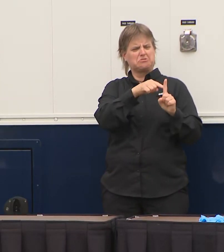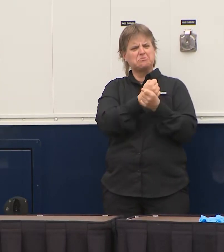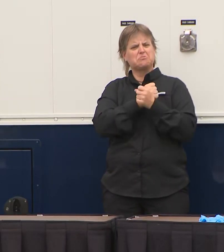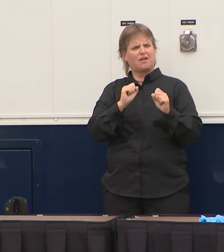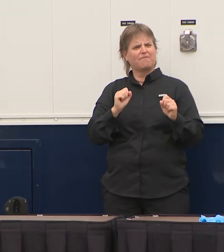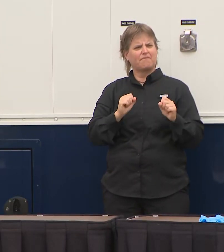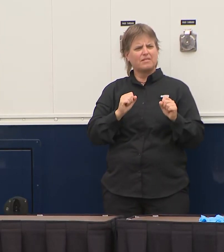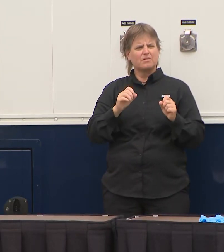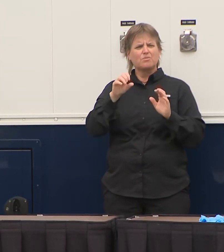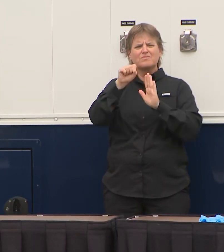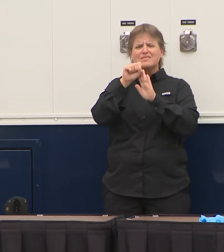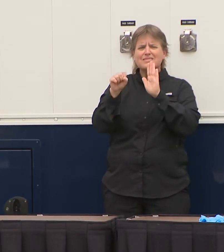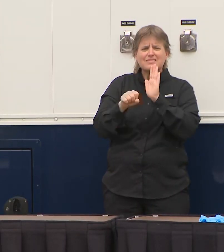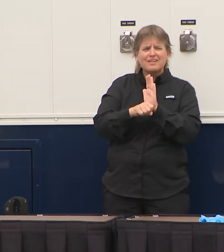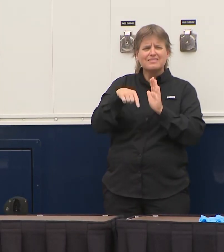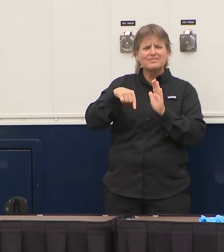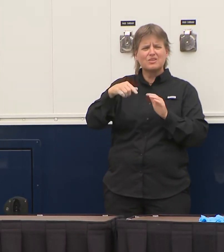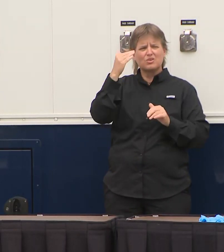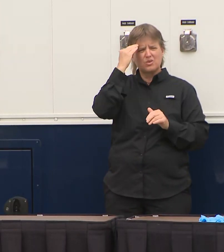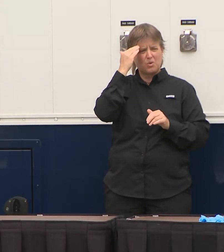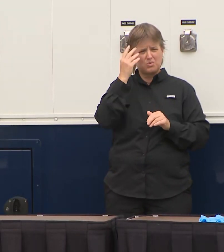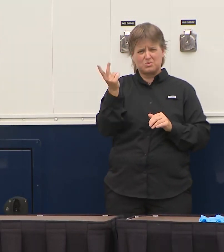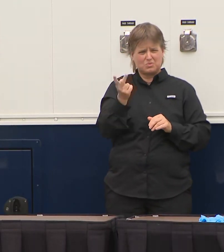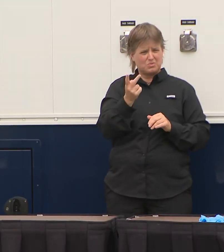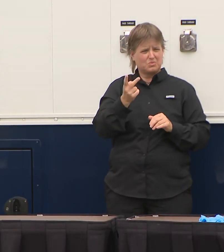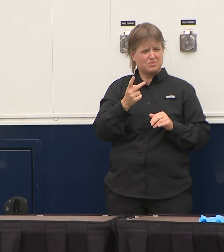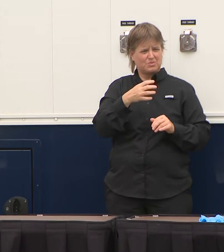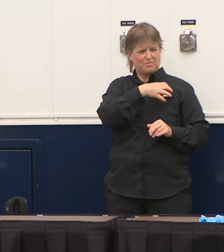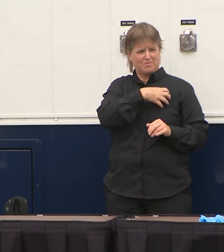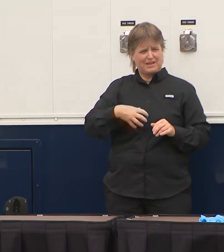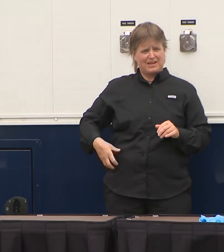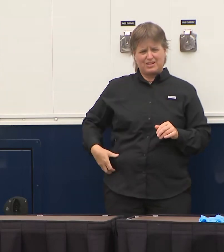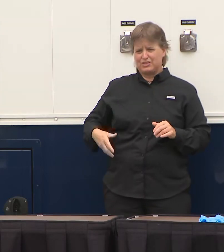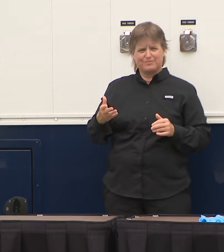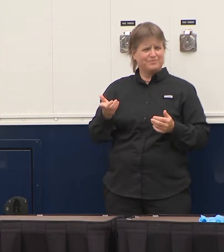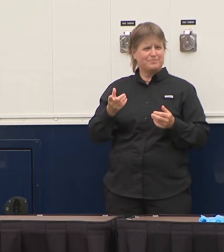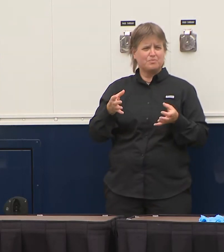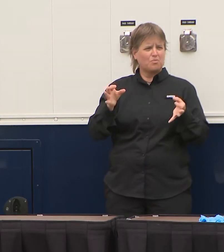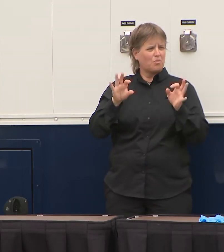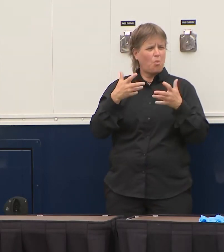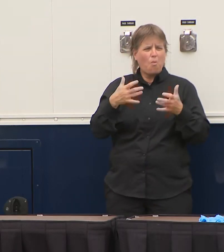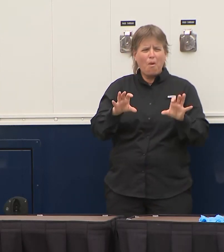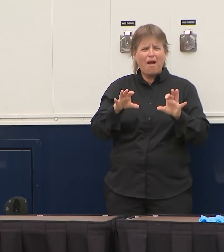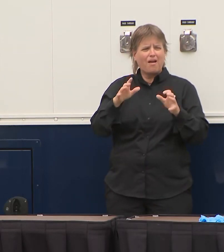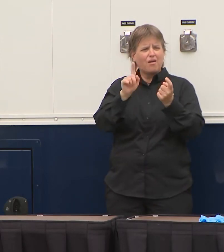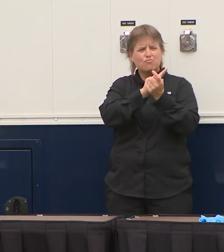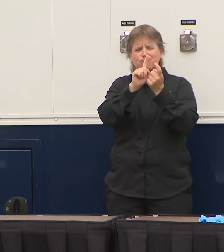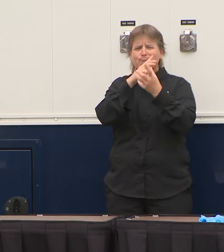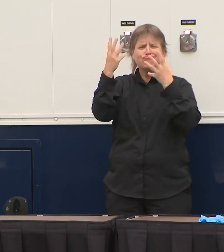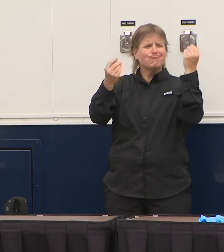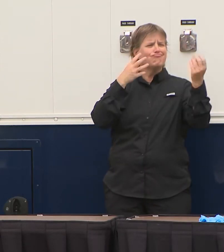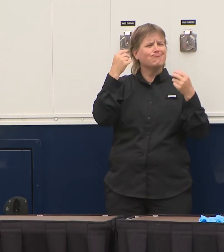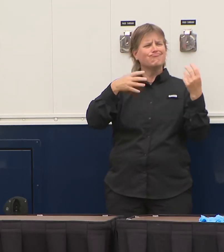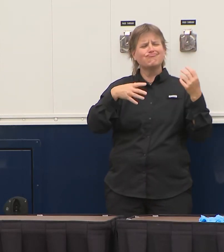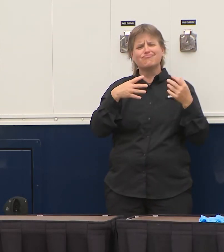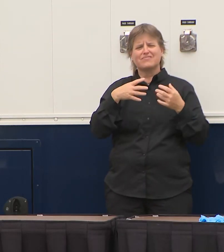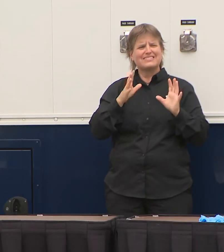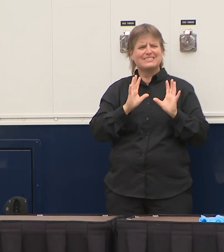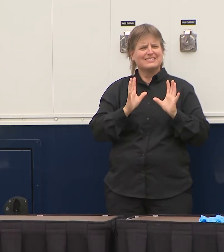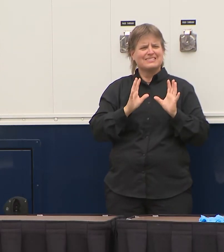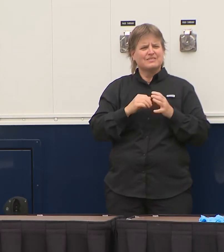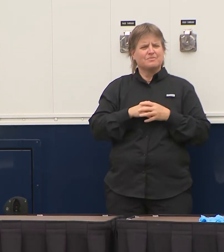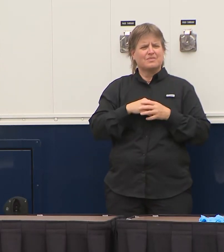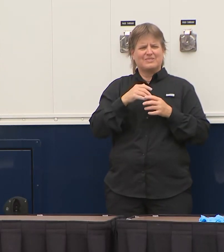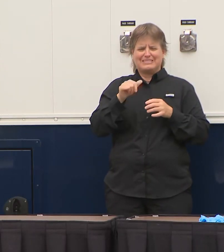state and I know the the mayor here has had this for a while I mean is to minimize contacts outside the household and so that's what you have to be trying to do